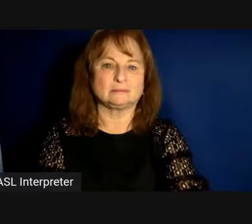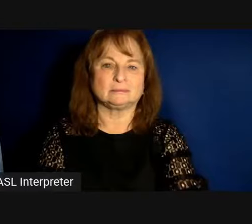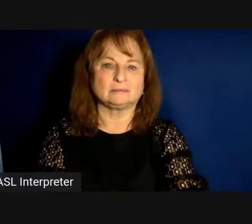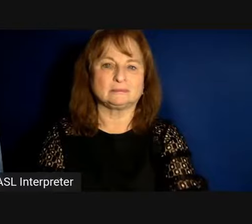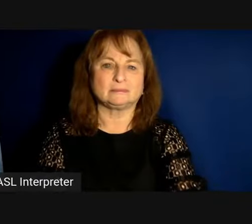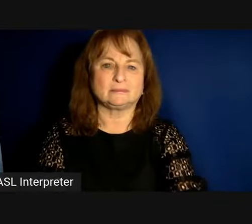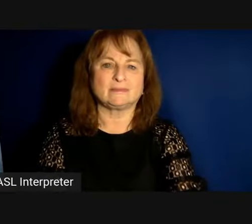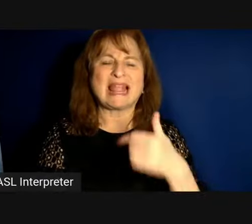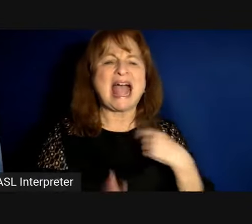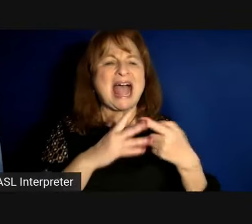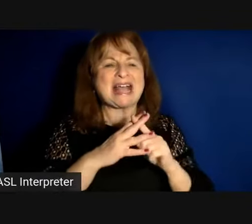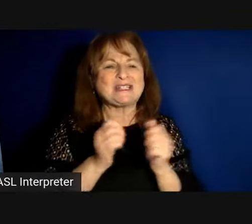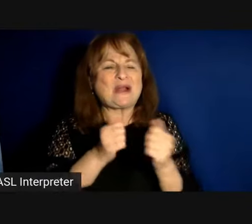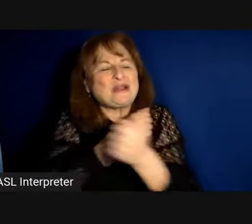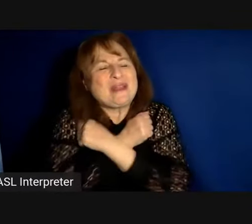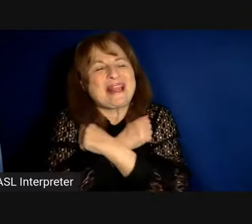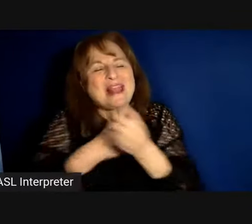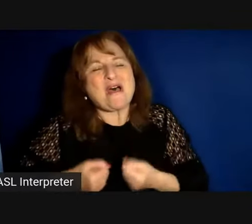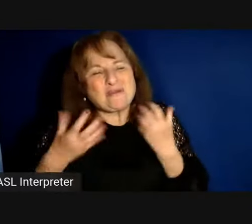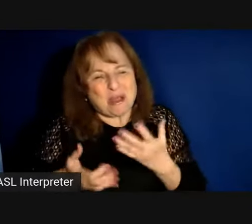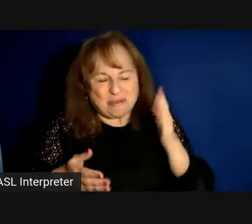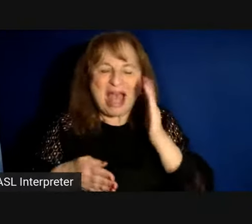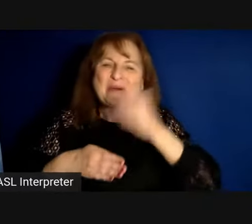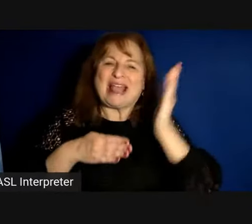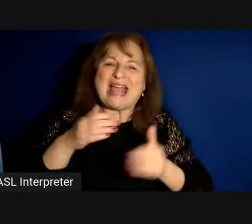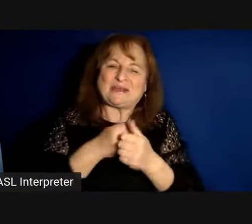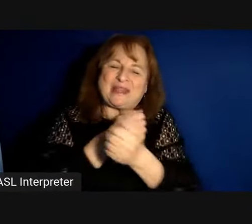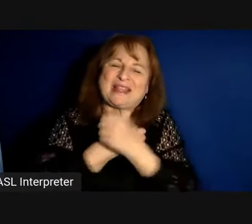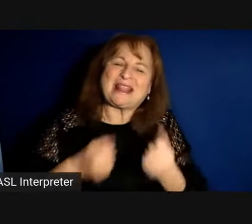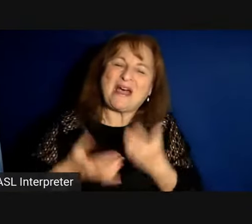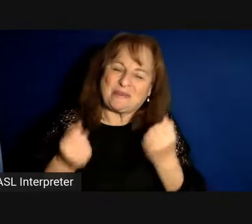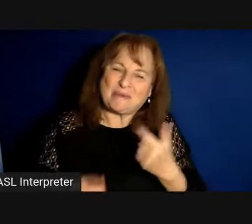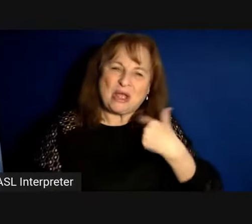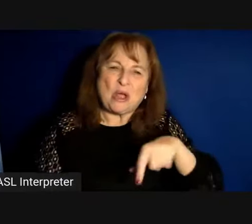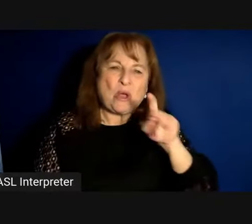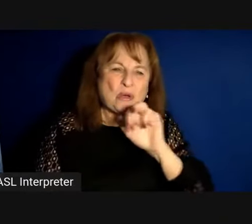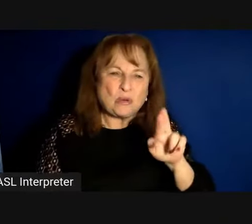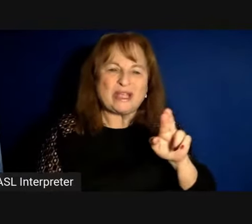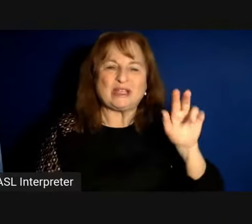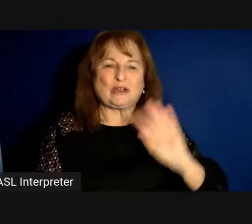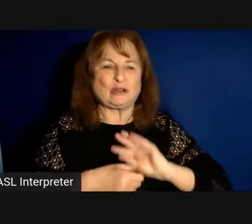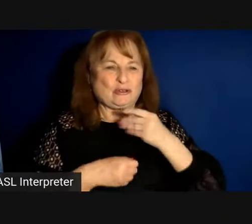I started with a love poem and I'm going to end with a love poem a queer trans deaf love poem